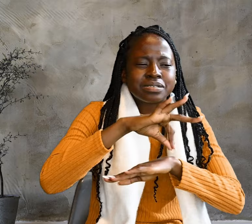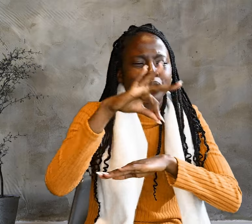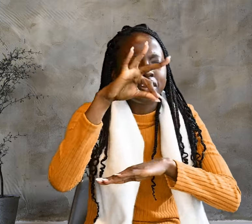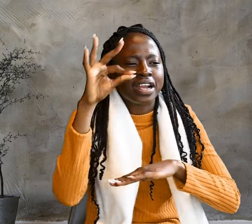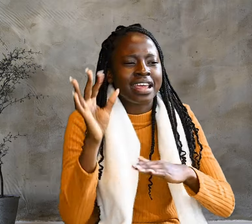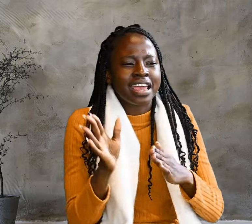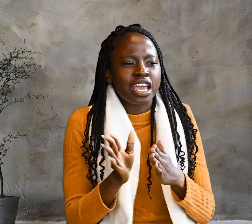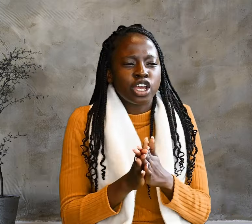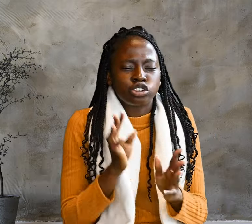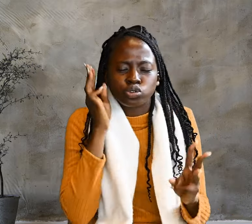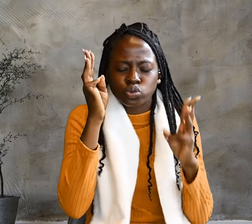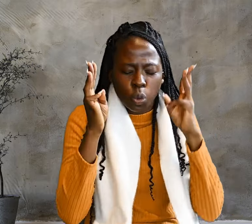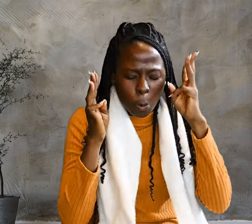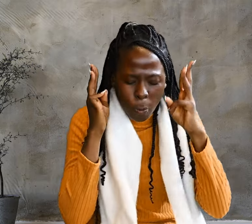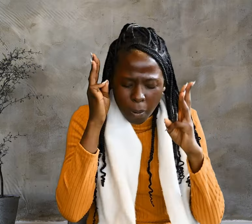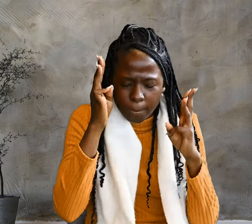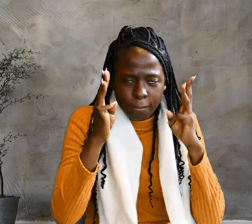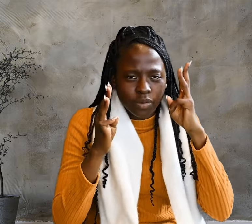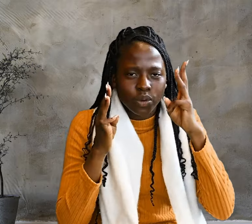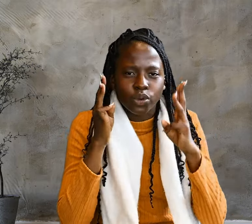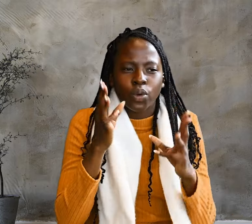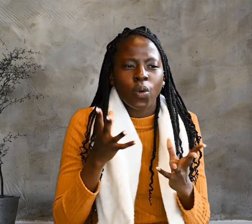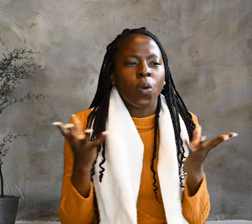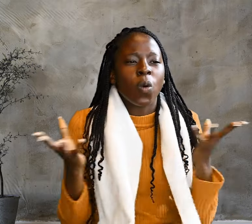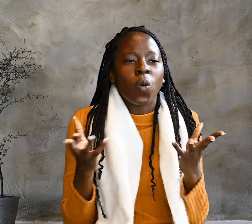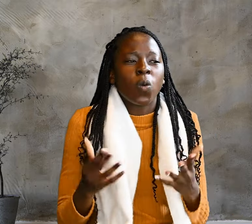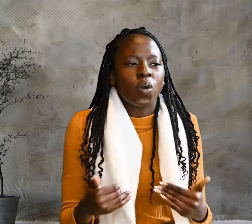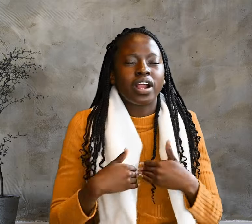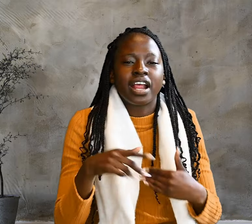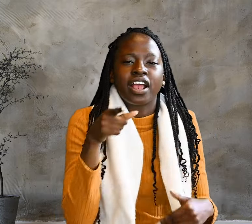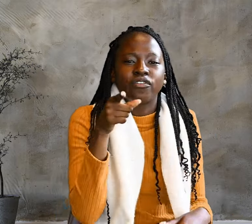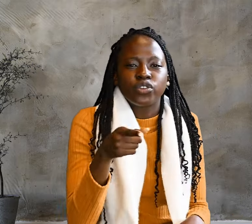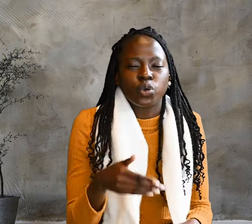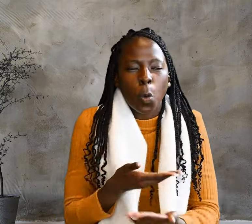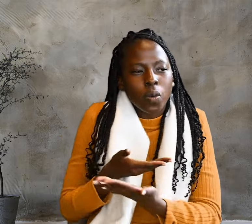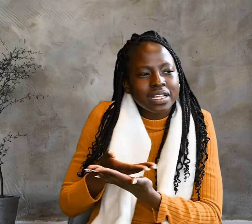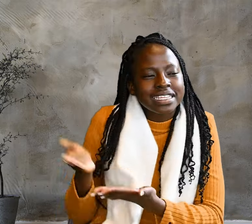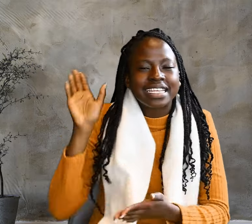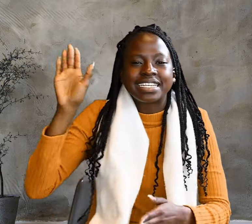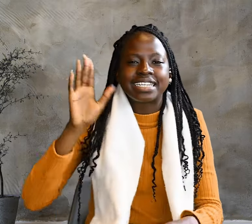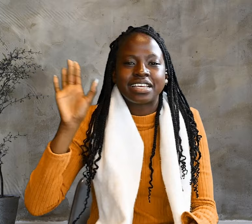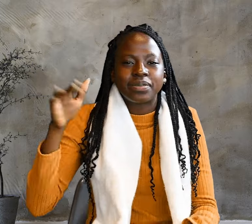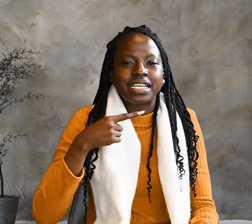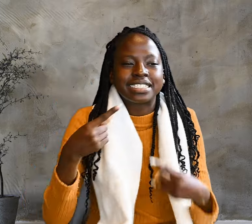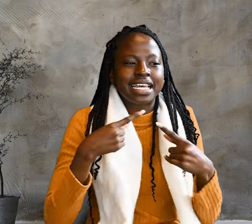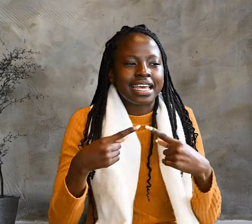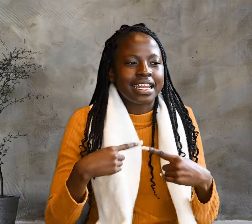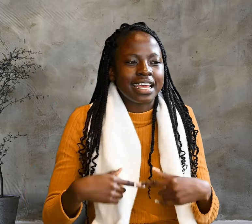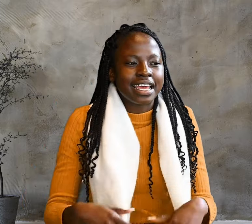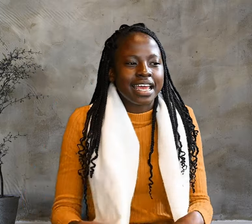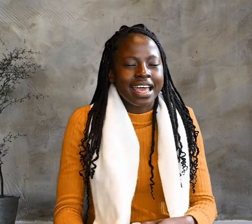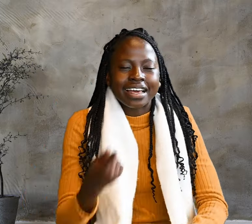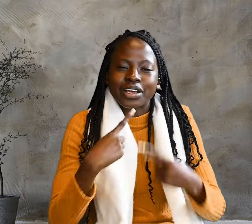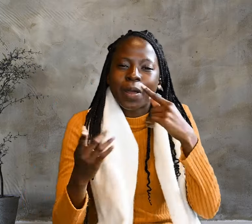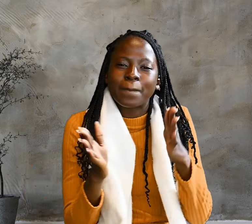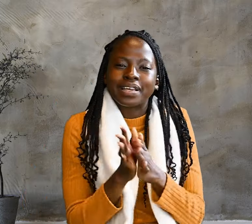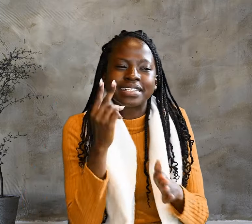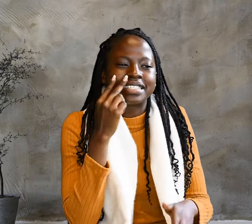troubled. Where have you laid him? He asked. Come and see, Lord, they